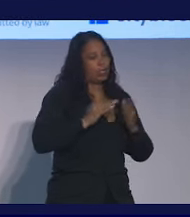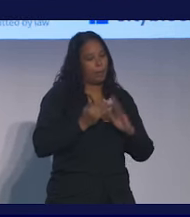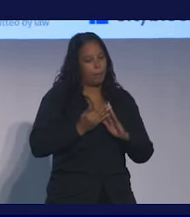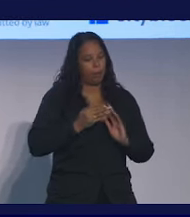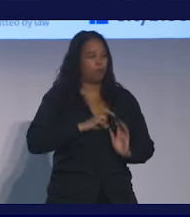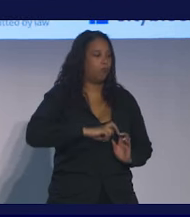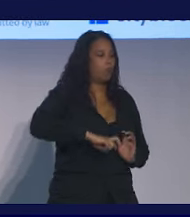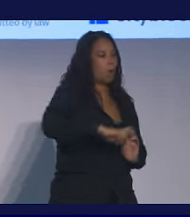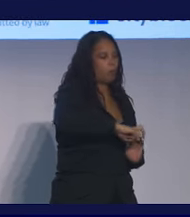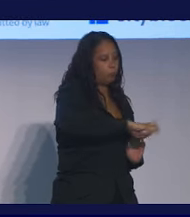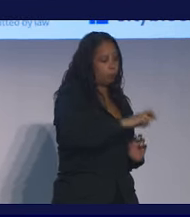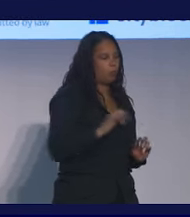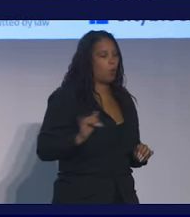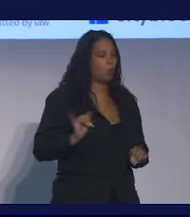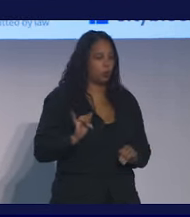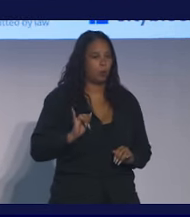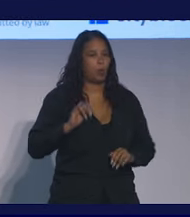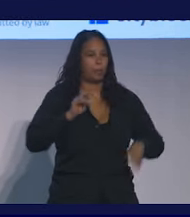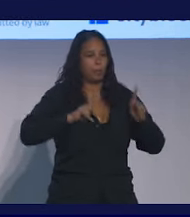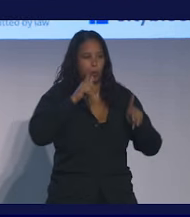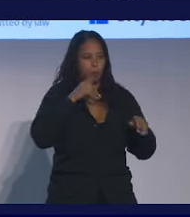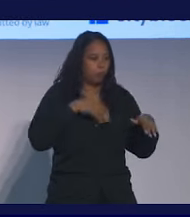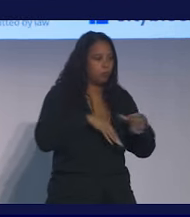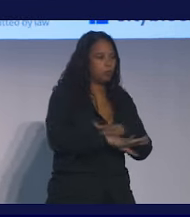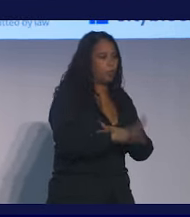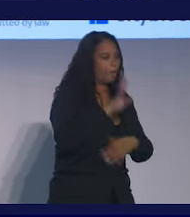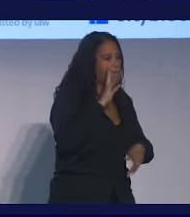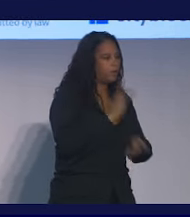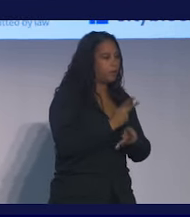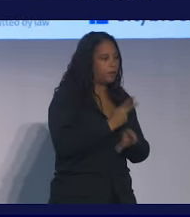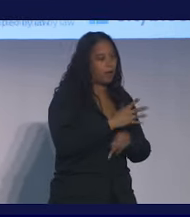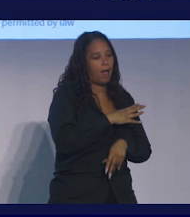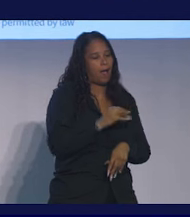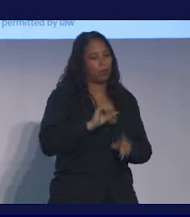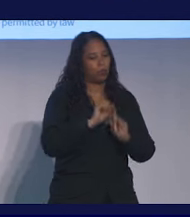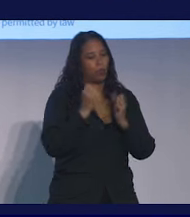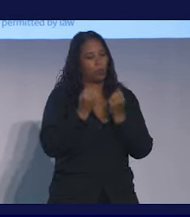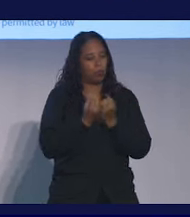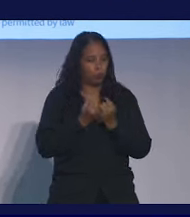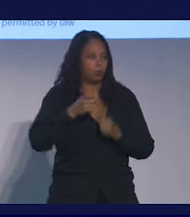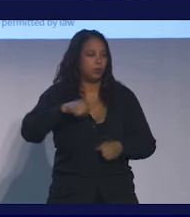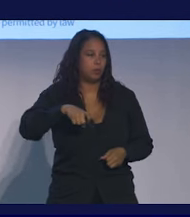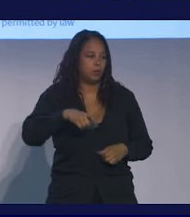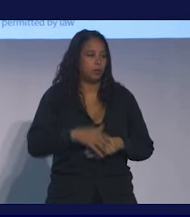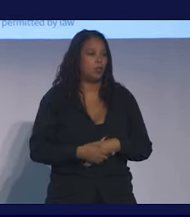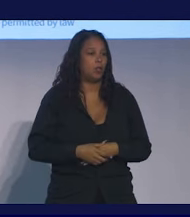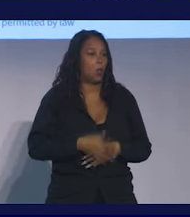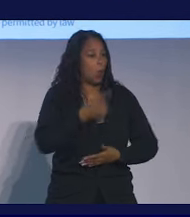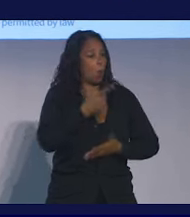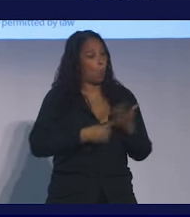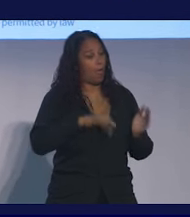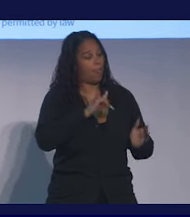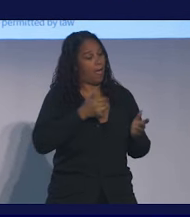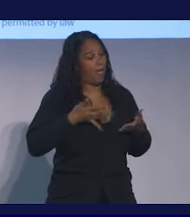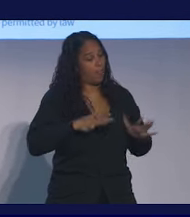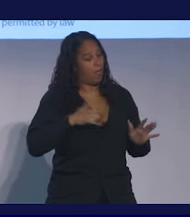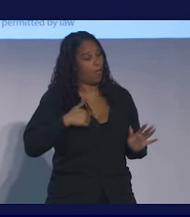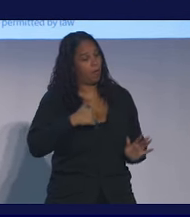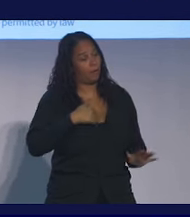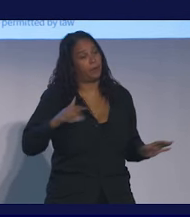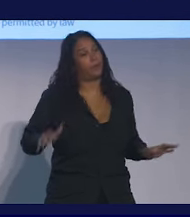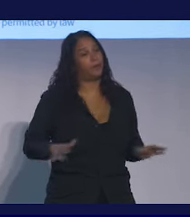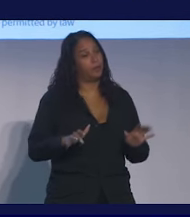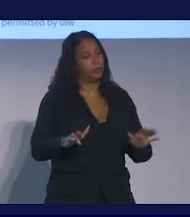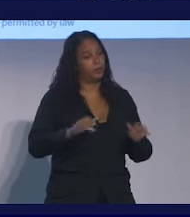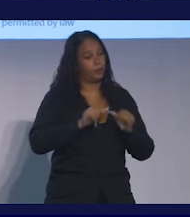hubs where people can come in for care but also come in for social needs to be addressed. And what that allows us to do is through this sort of continuum of